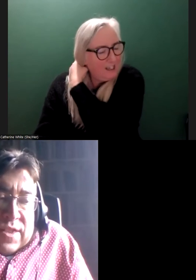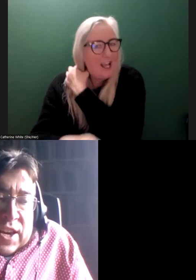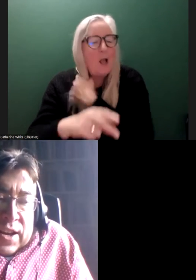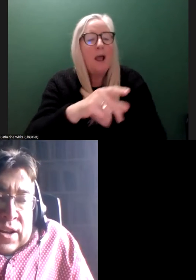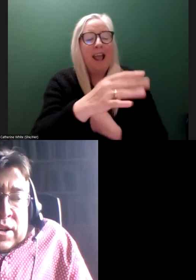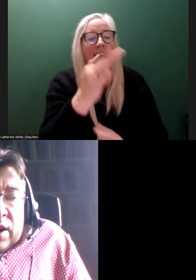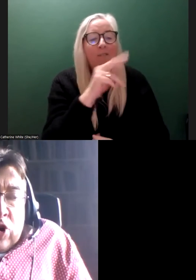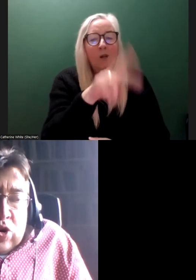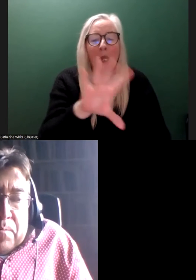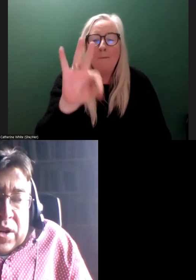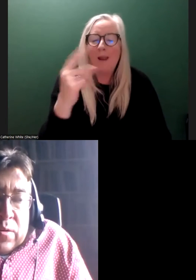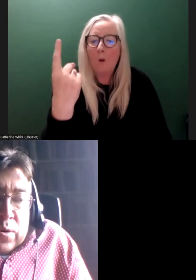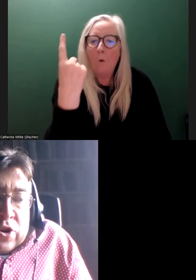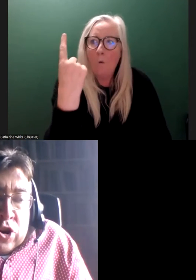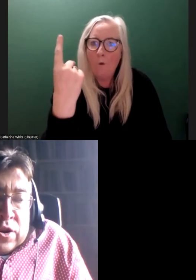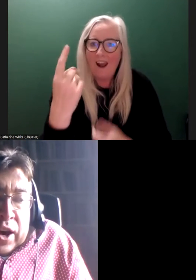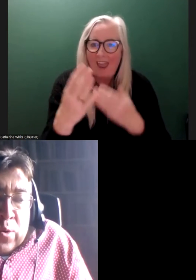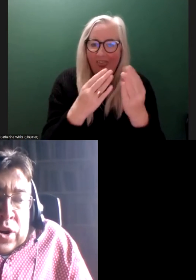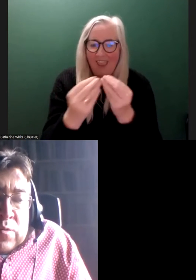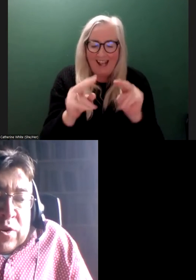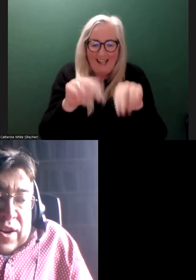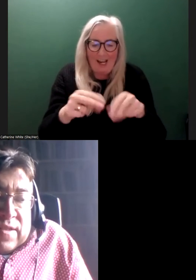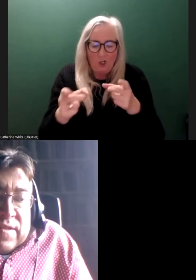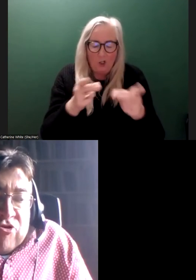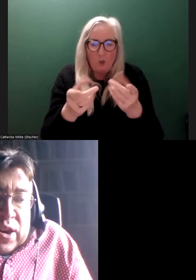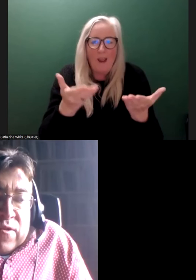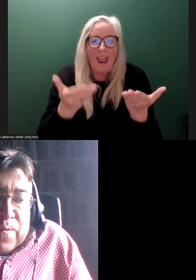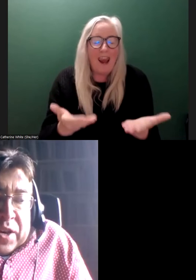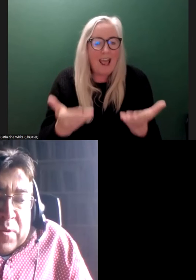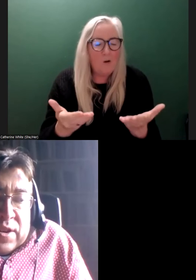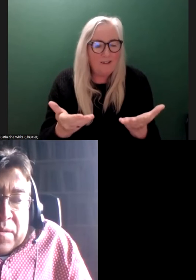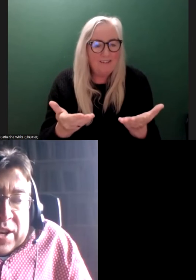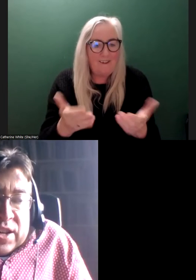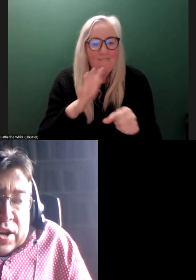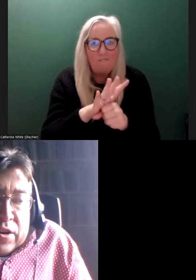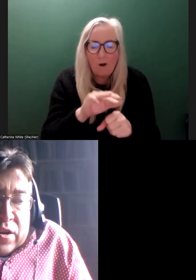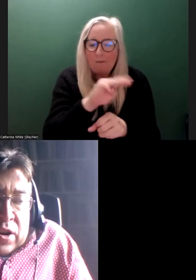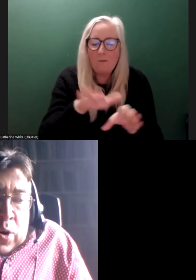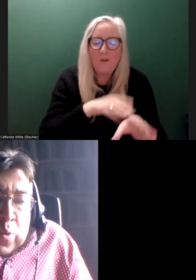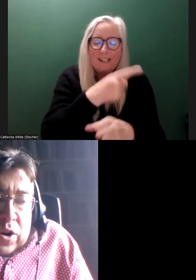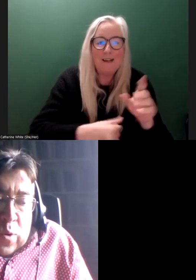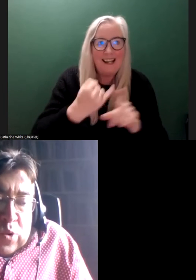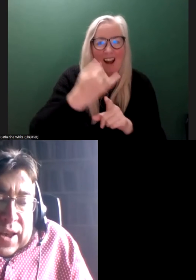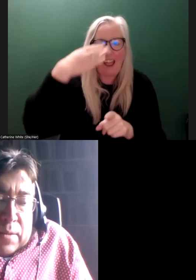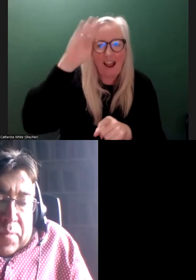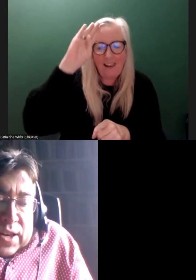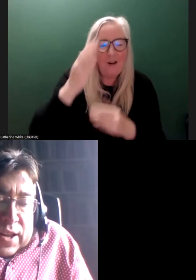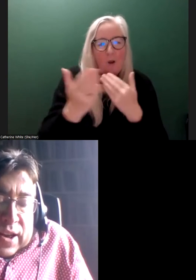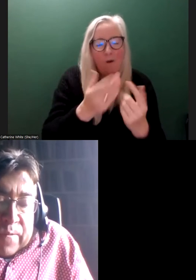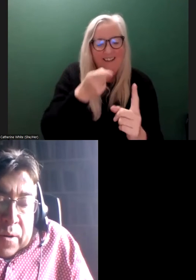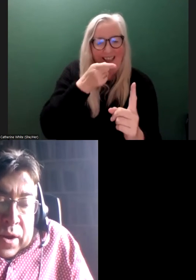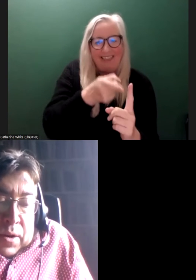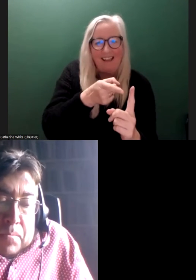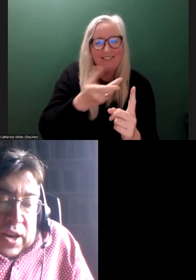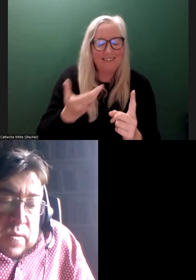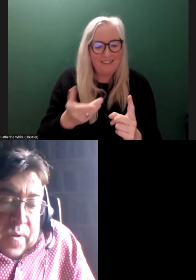one thing that could be done now to progress the situation for people with disability in Ireland, what would that be? And